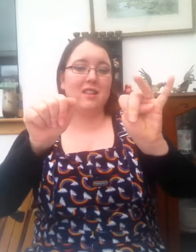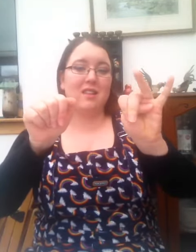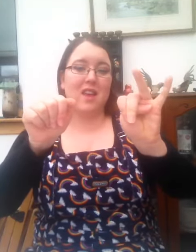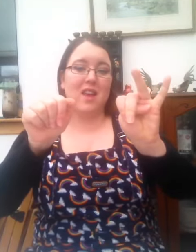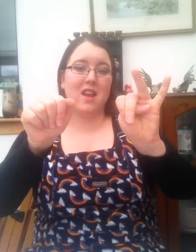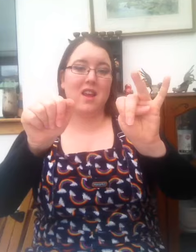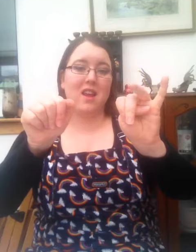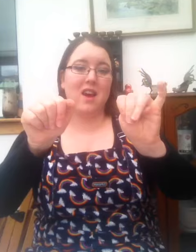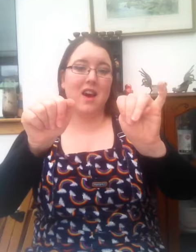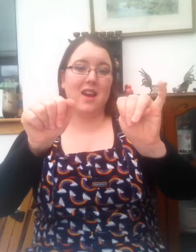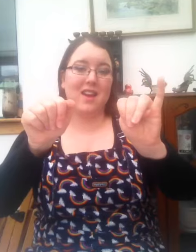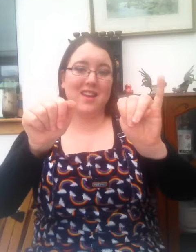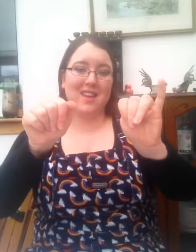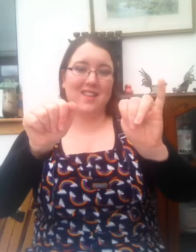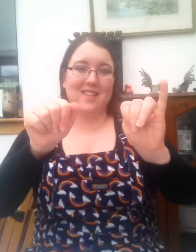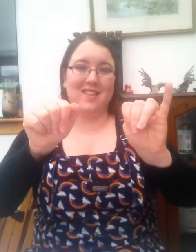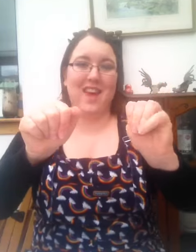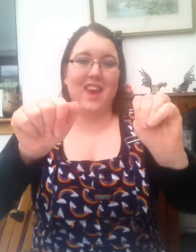nine ten